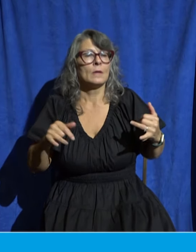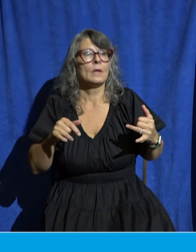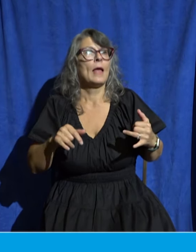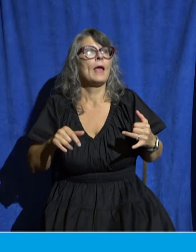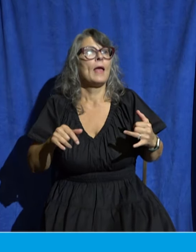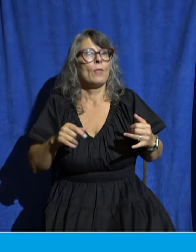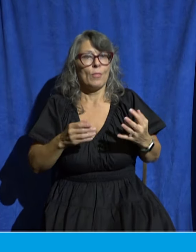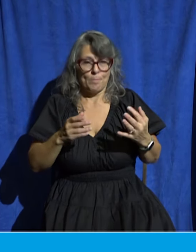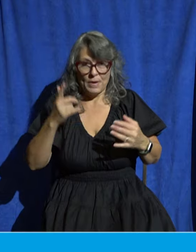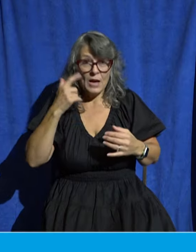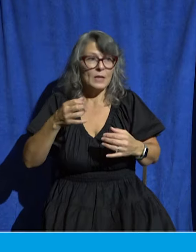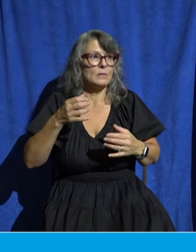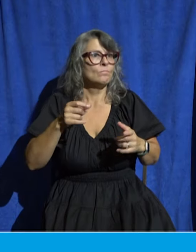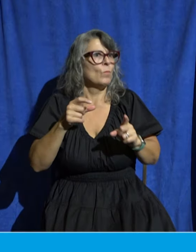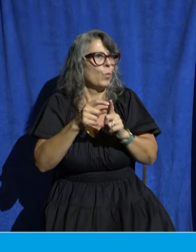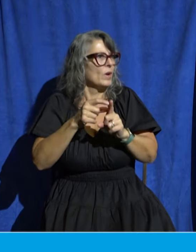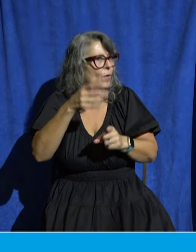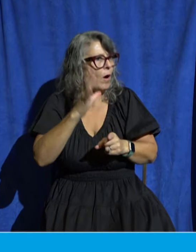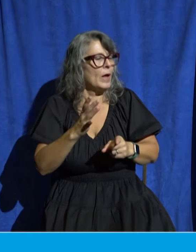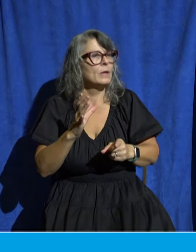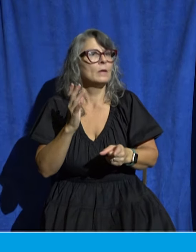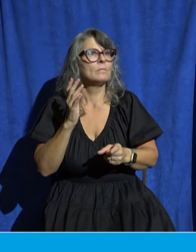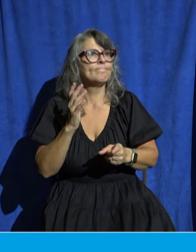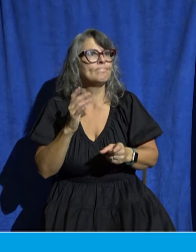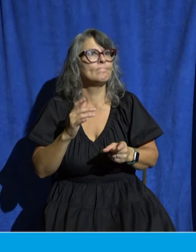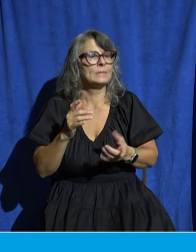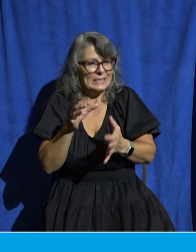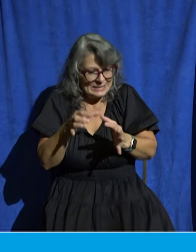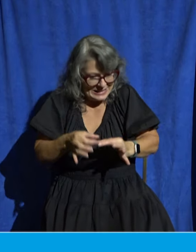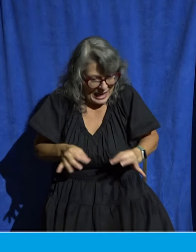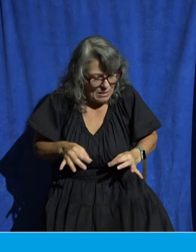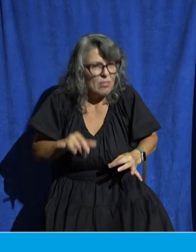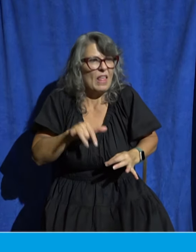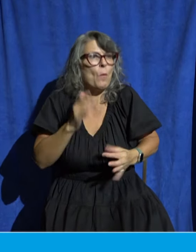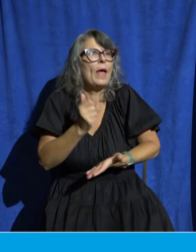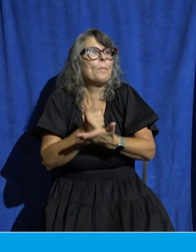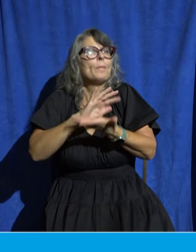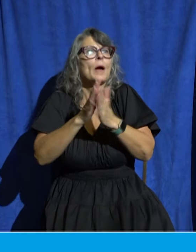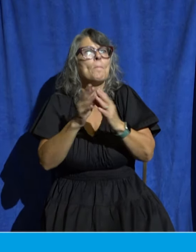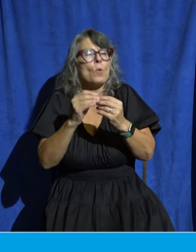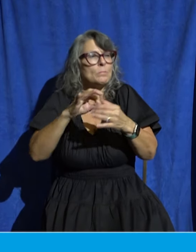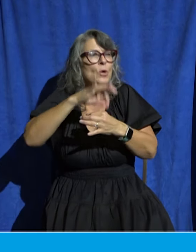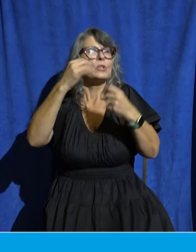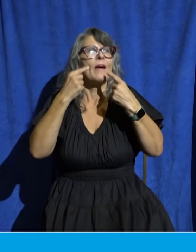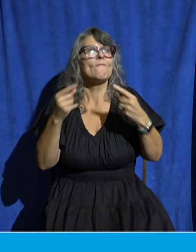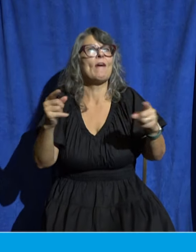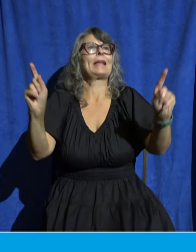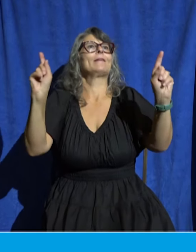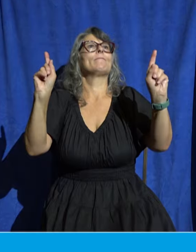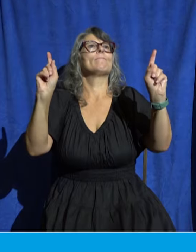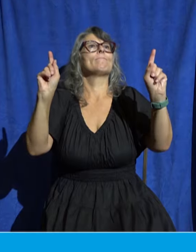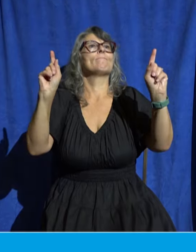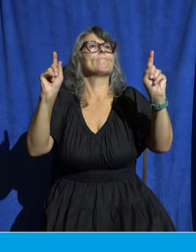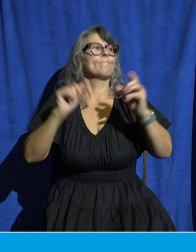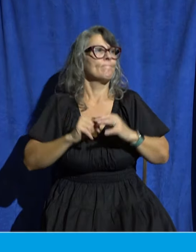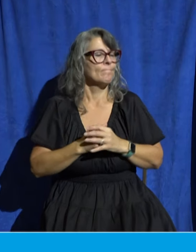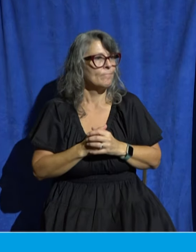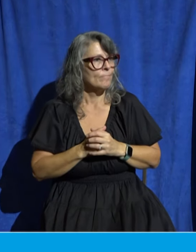will give you more purpose in your life, and will ultimately lead to your joy and your good. Even if you're